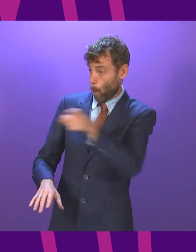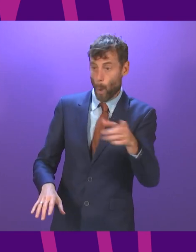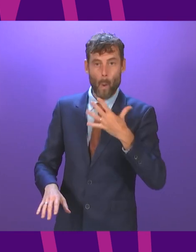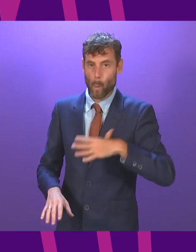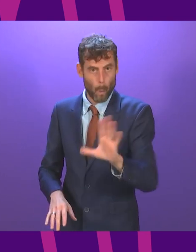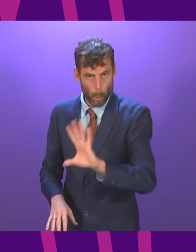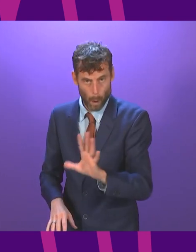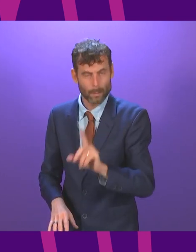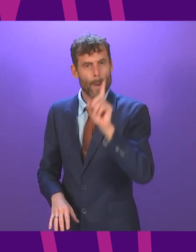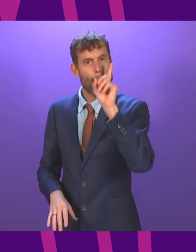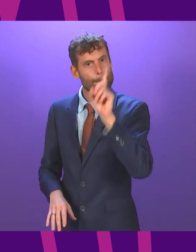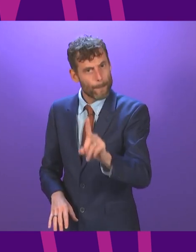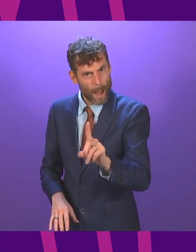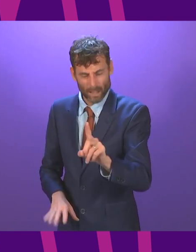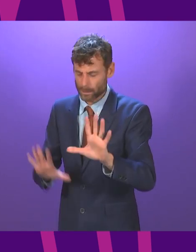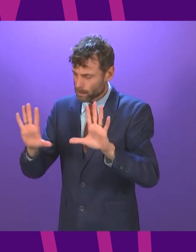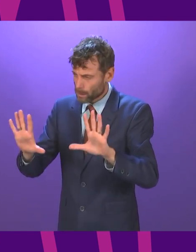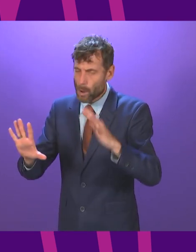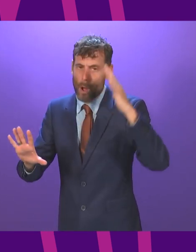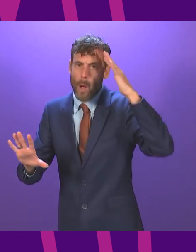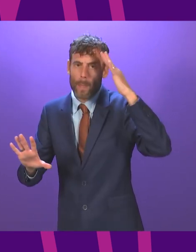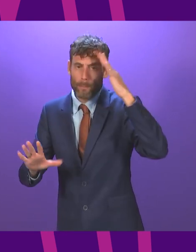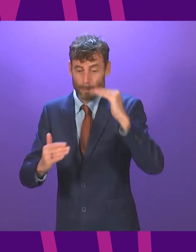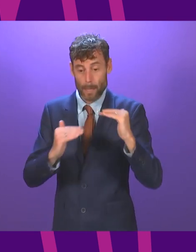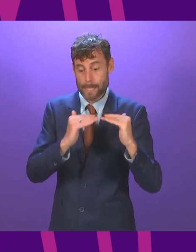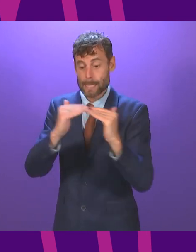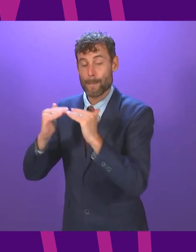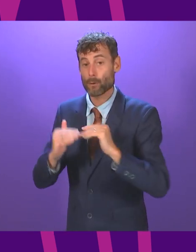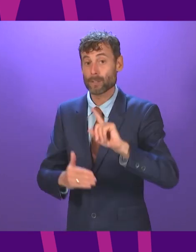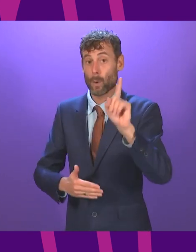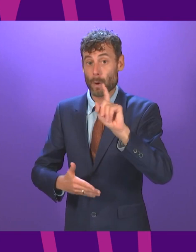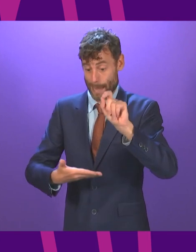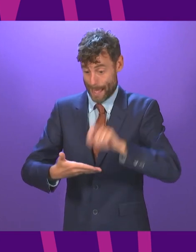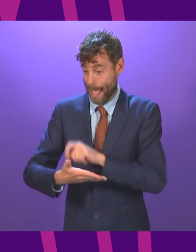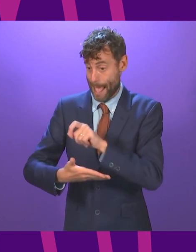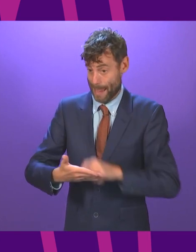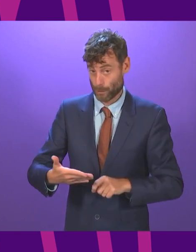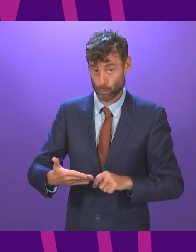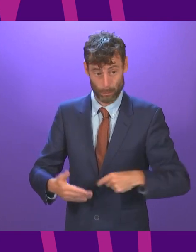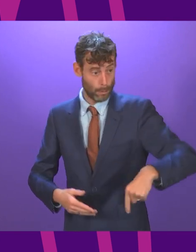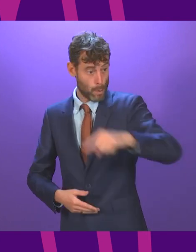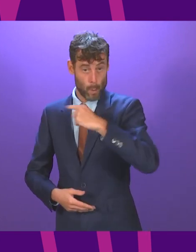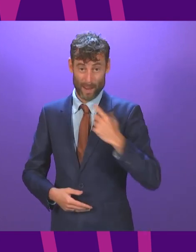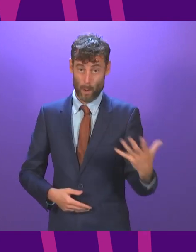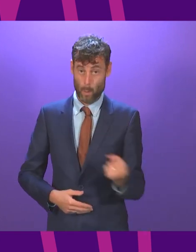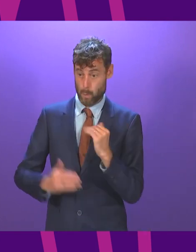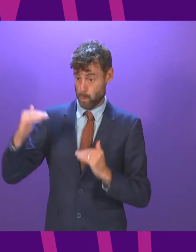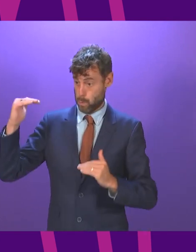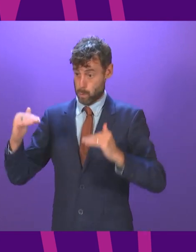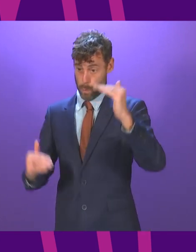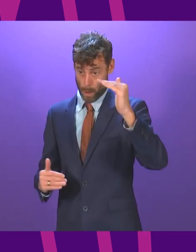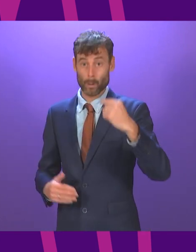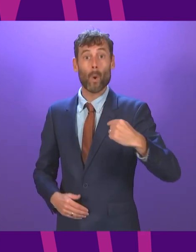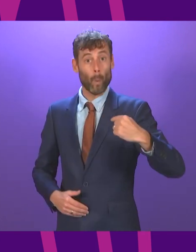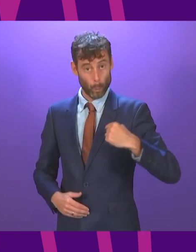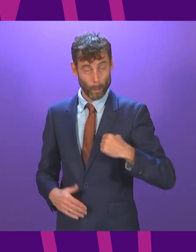prepared to agree in the basic principle of democracy? That election mandates should be honoured and that